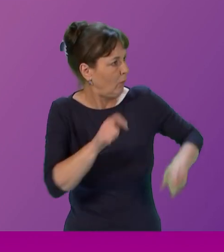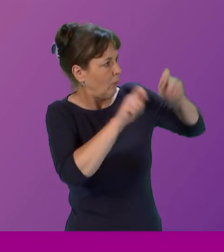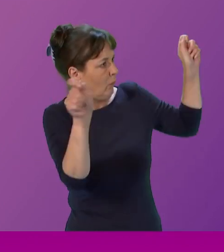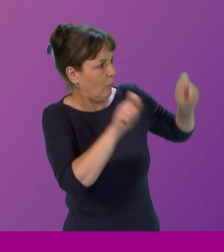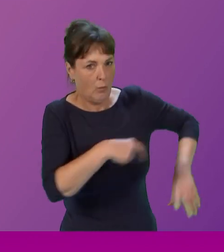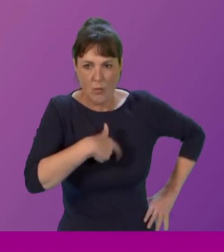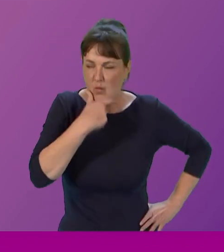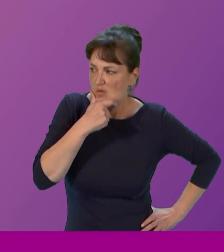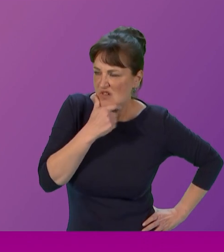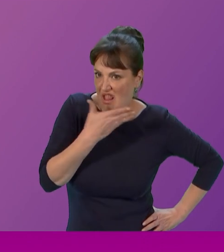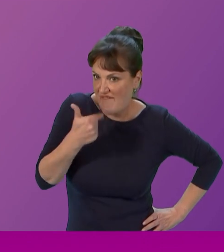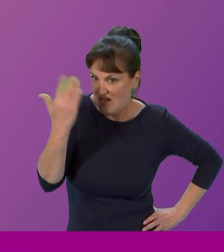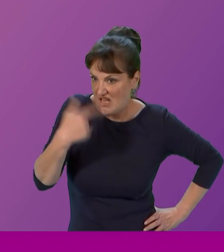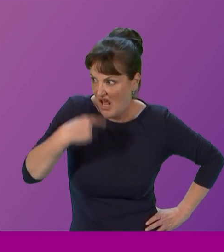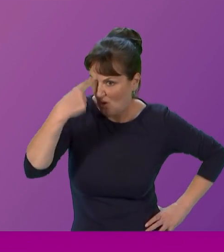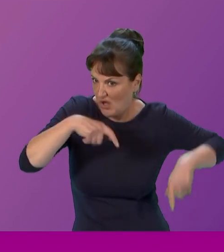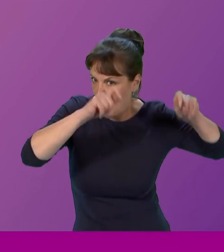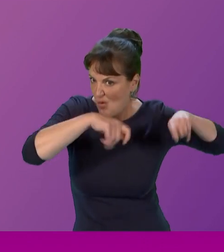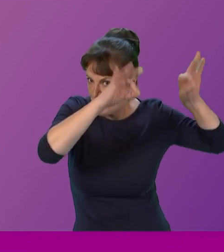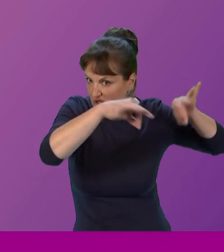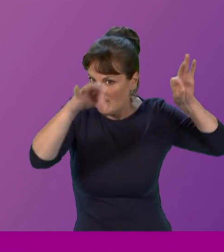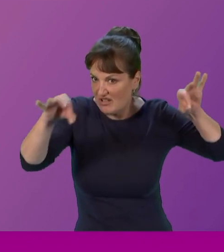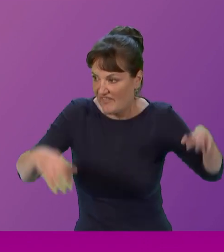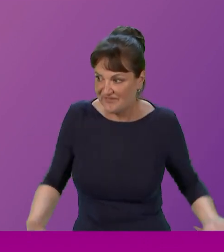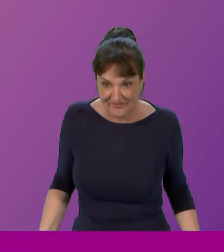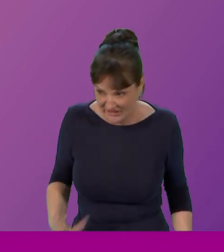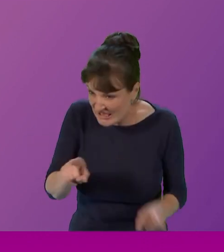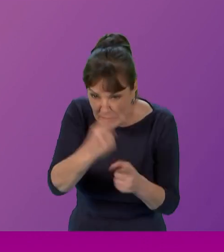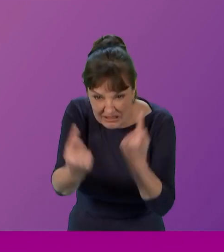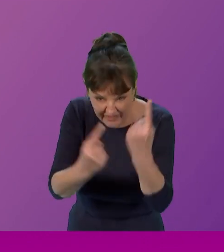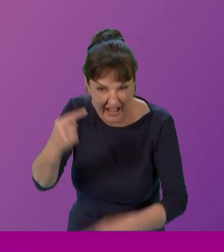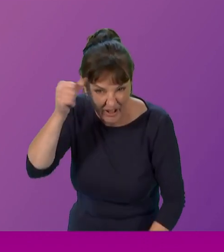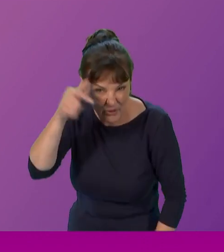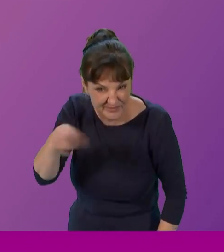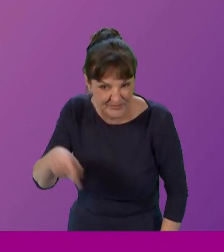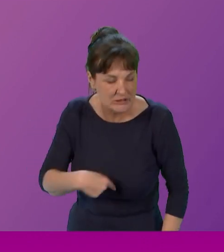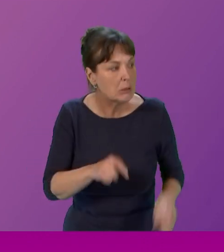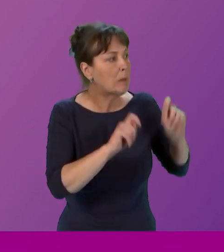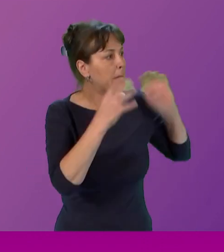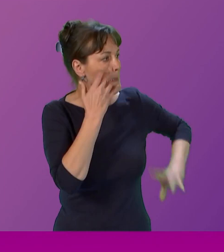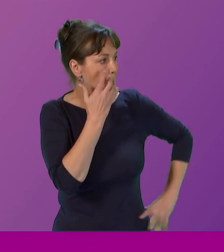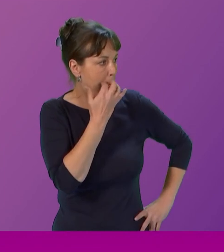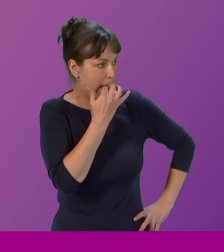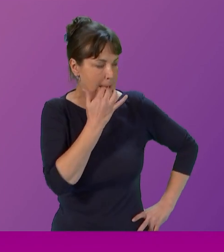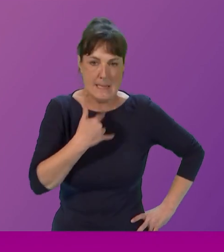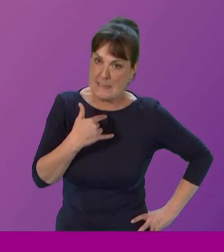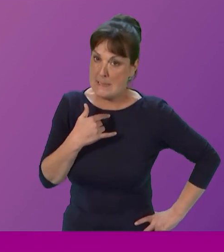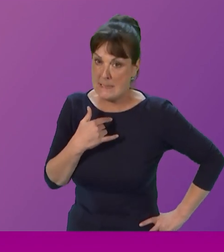a washing out. Hands up, who else thought that? Yeah, right, right. So I did hen, right?